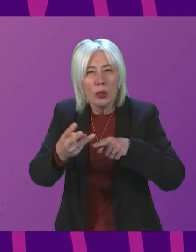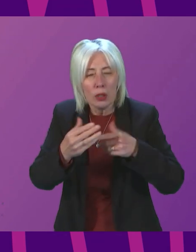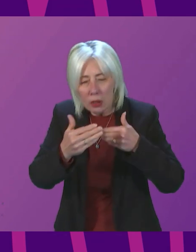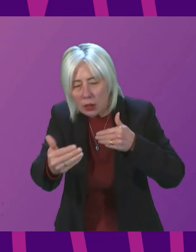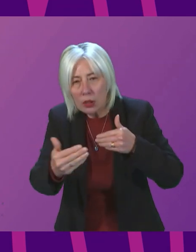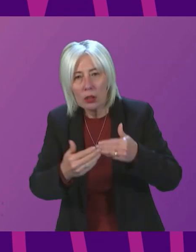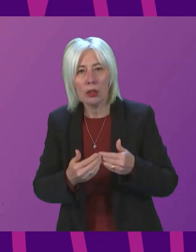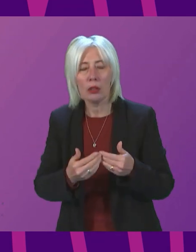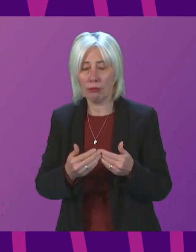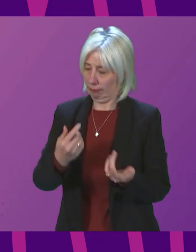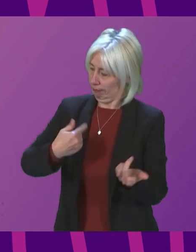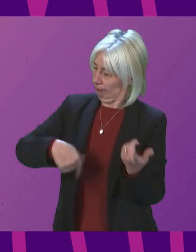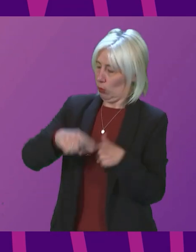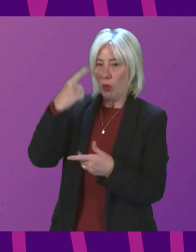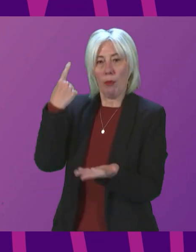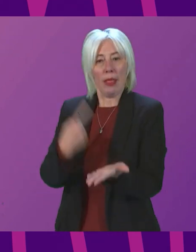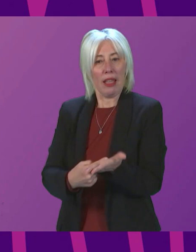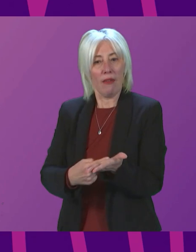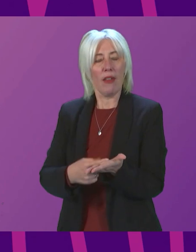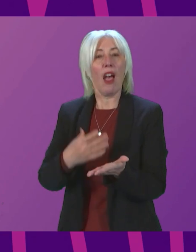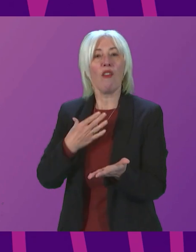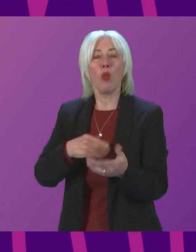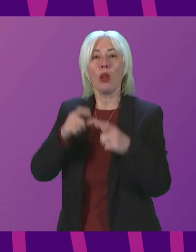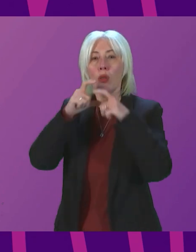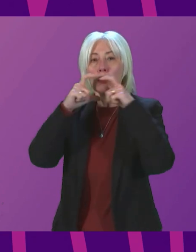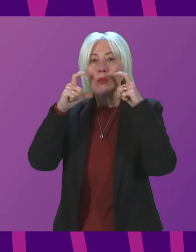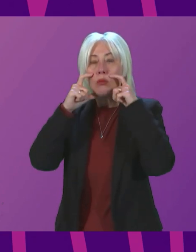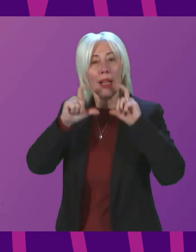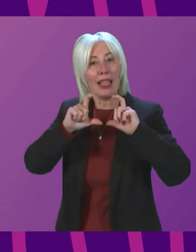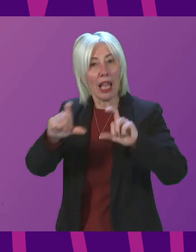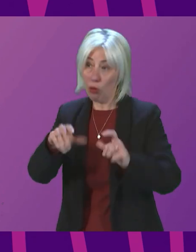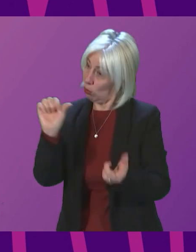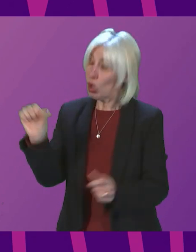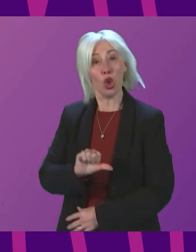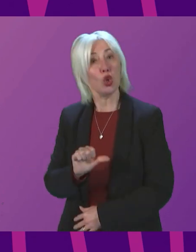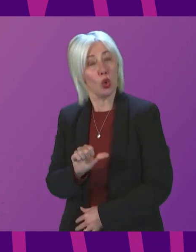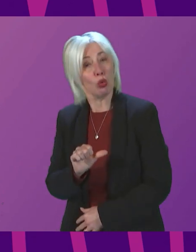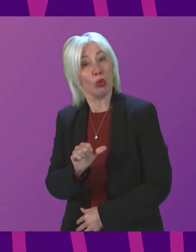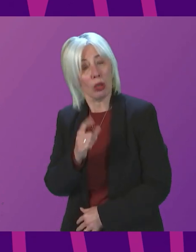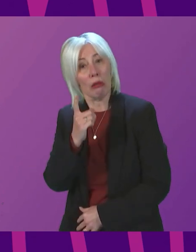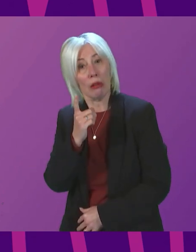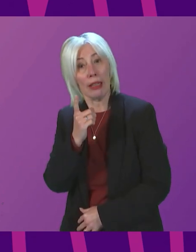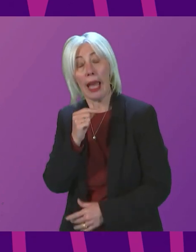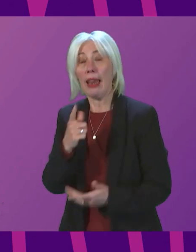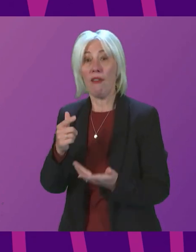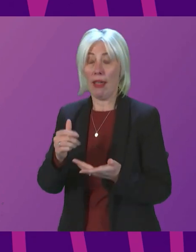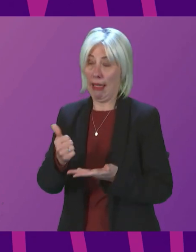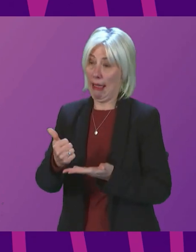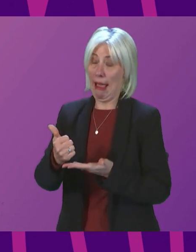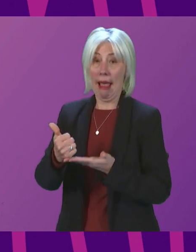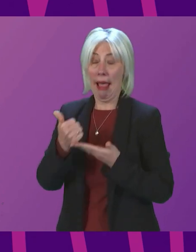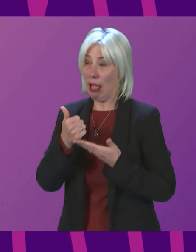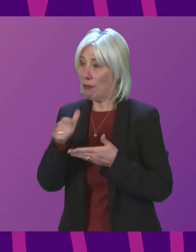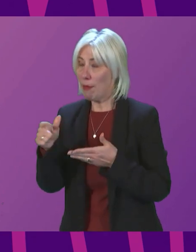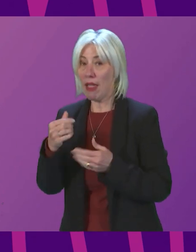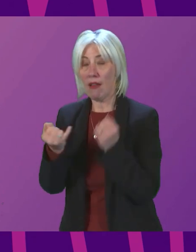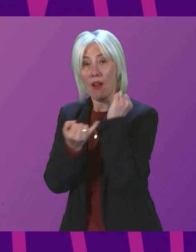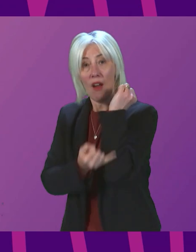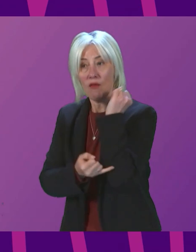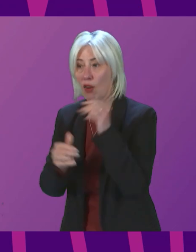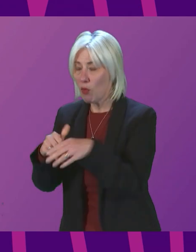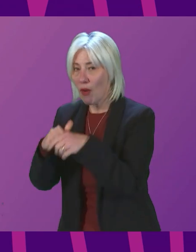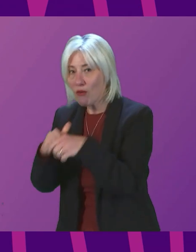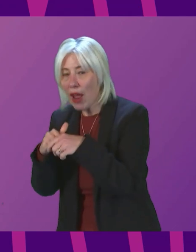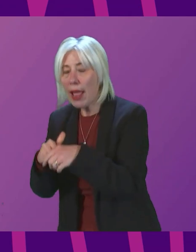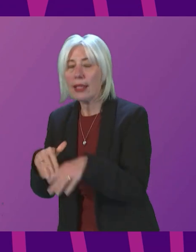Now, we believe that anyone who wants to keep wearing a face mask mask should keep doing so, particularly if that will help vulnerable friends and relatives.